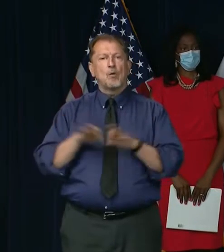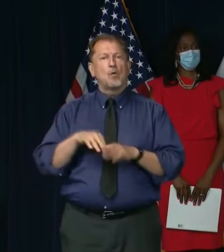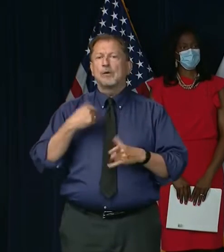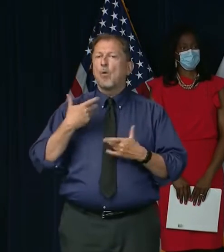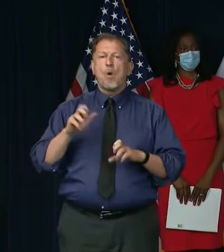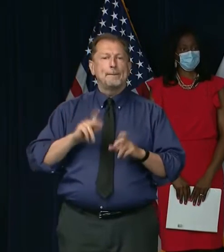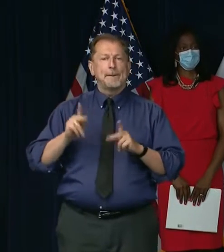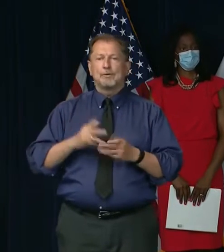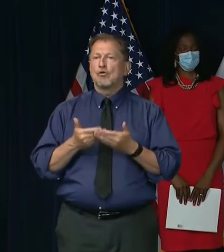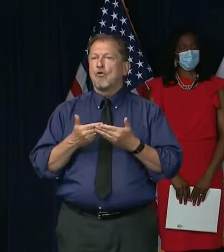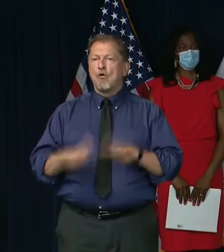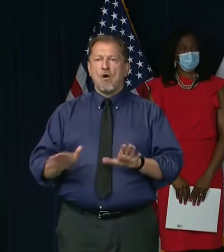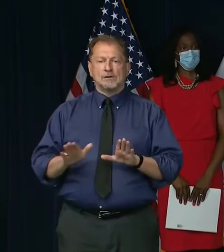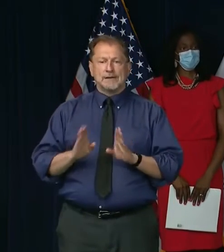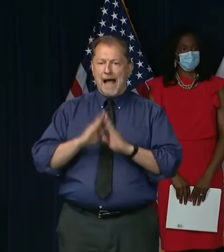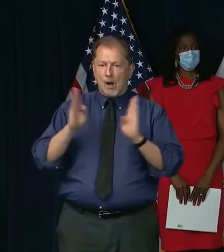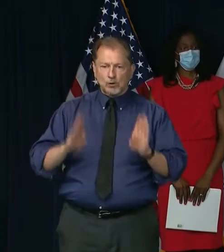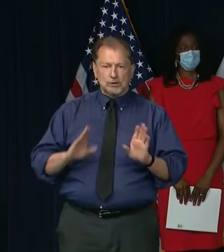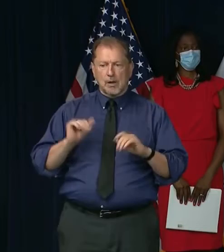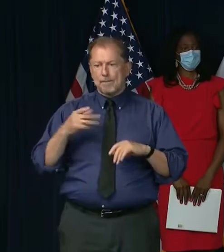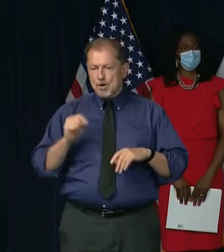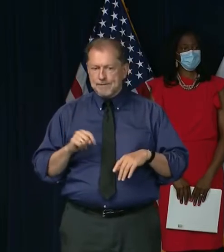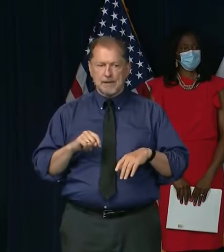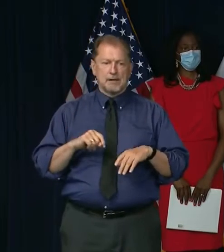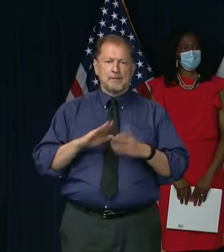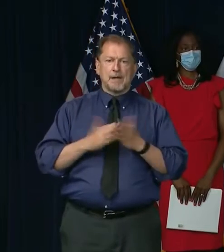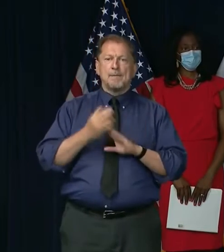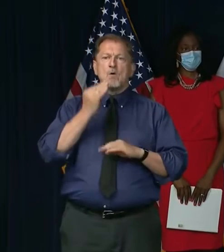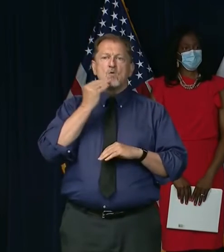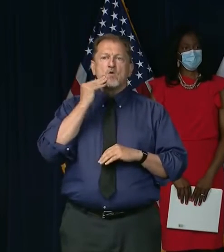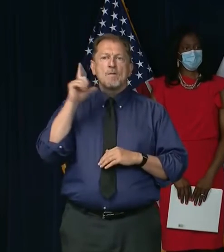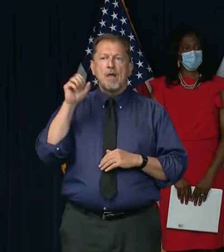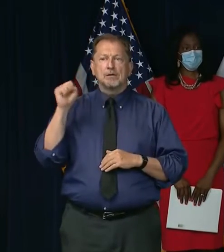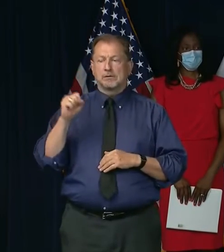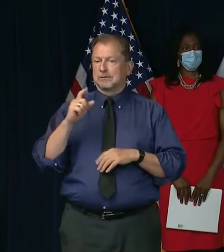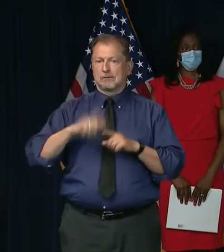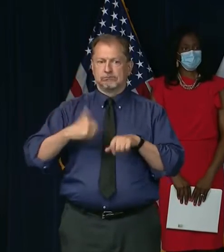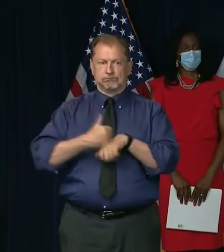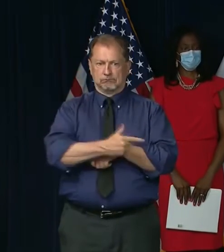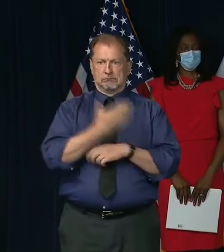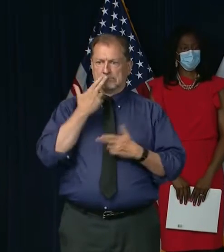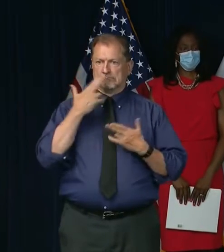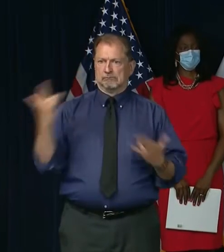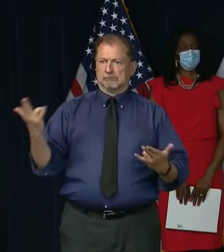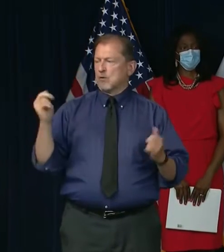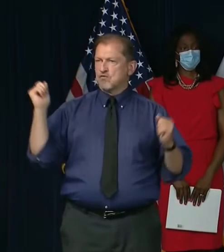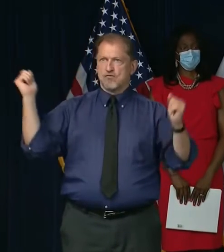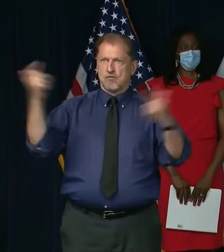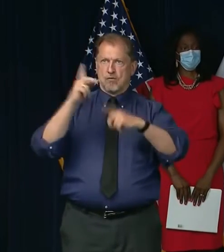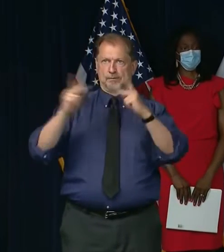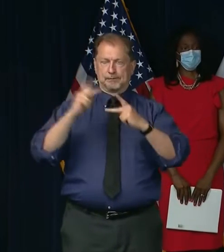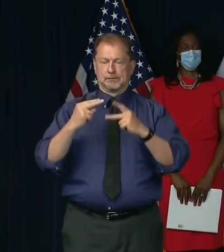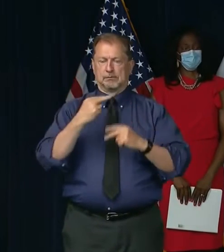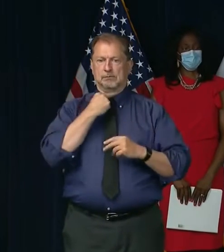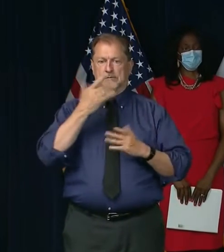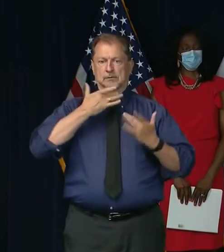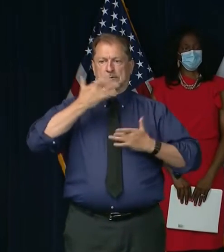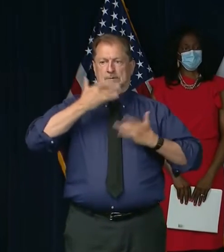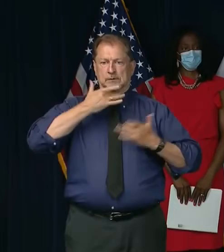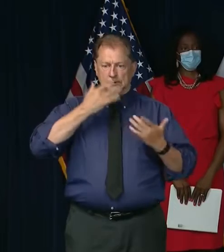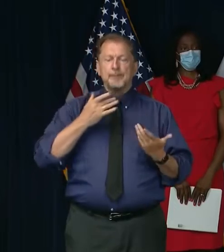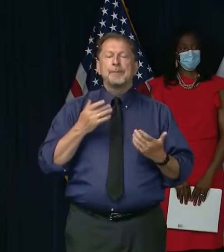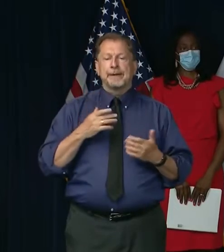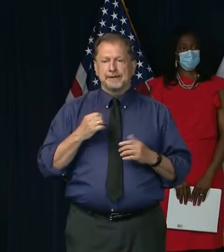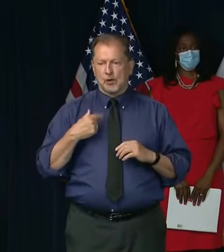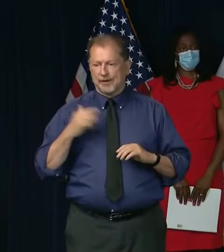are not thrown out of their homes, becoming homeless for something that is, you know, that everybody is suffering from. And